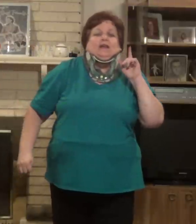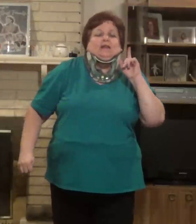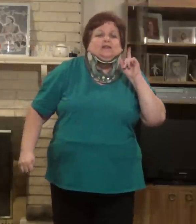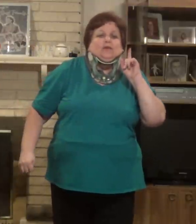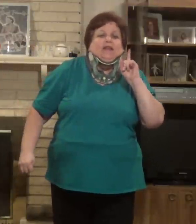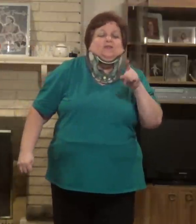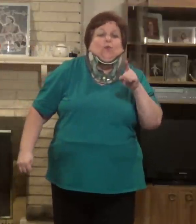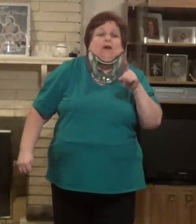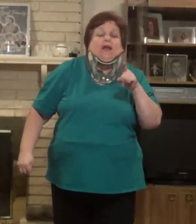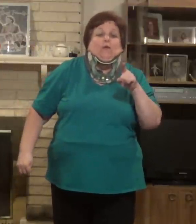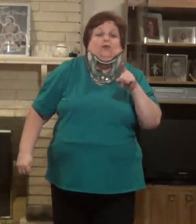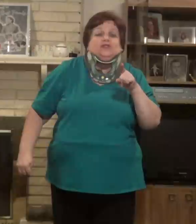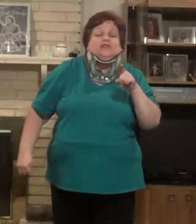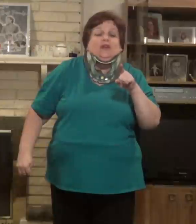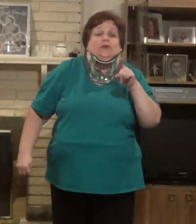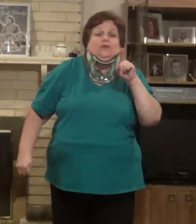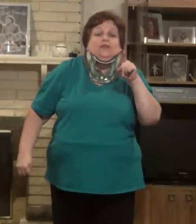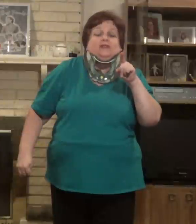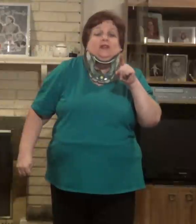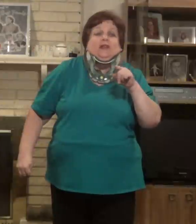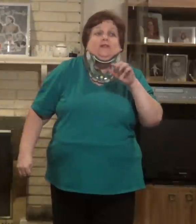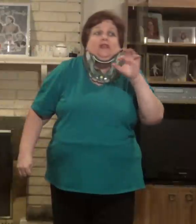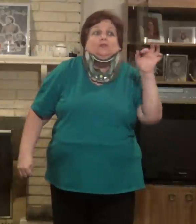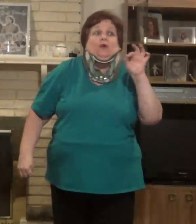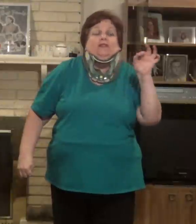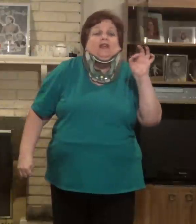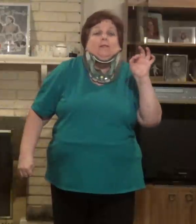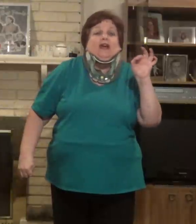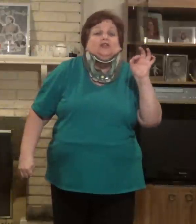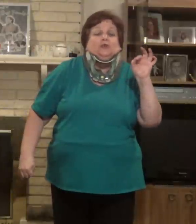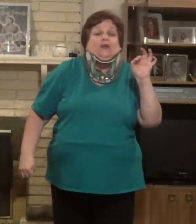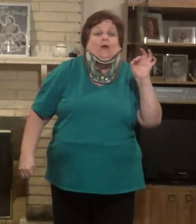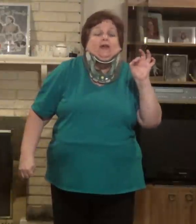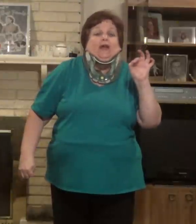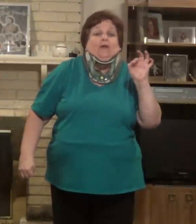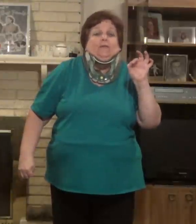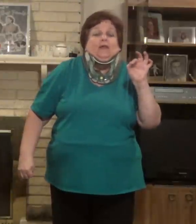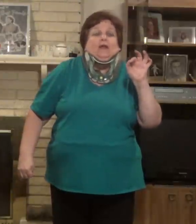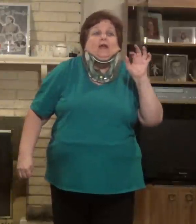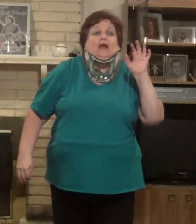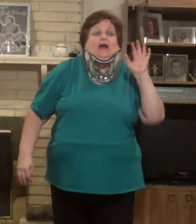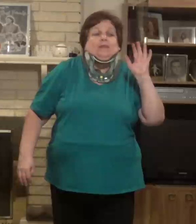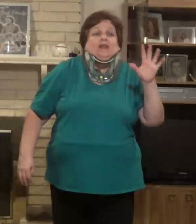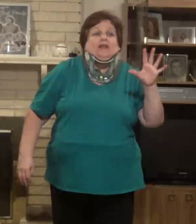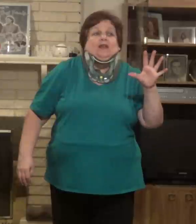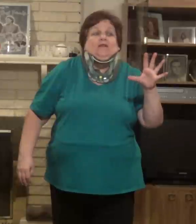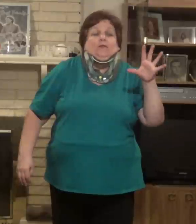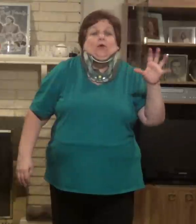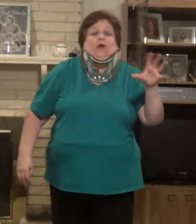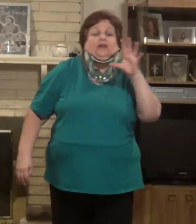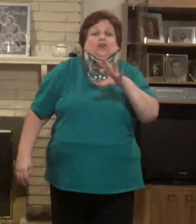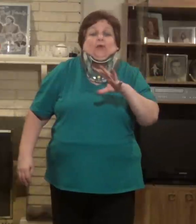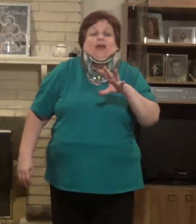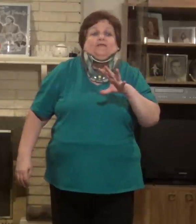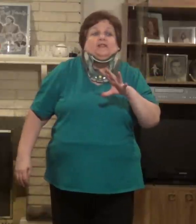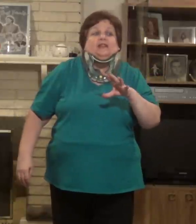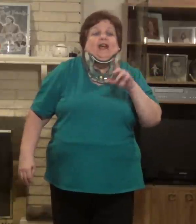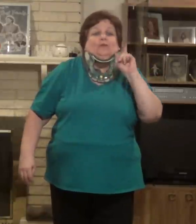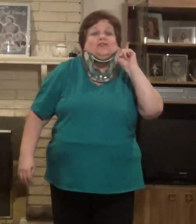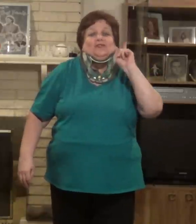So that's one. I will just tell you this little hint. That's one thing I'm not doing right now. I'm eating enough where I don't have to snack, which is